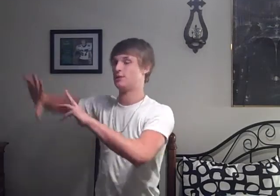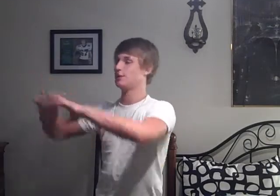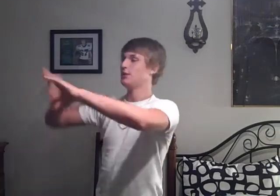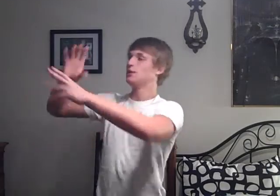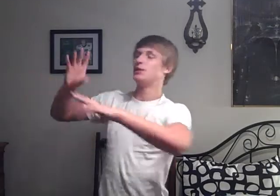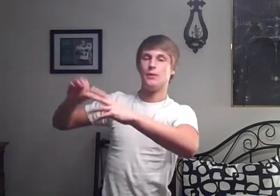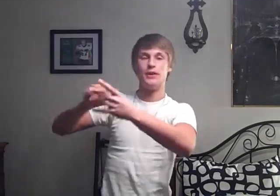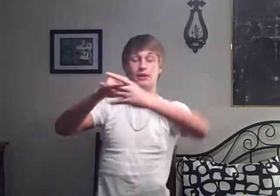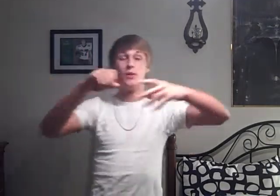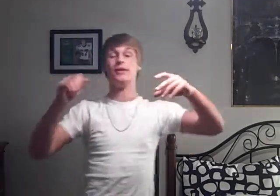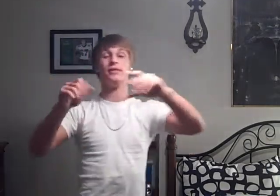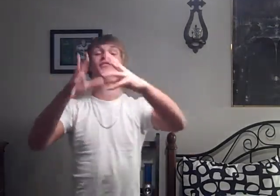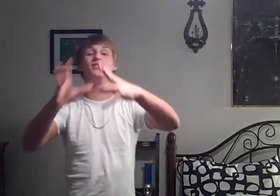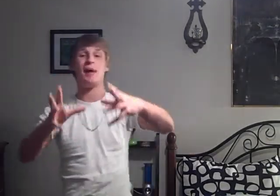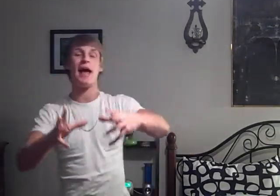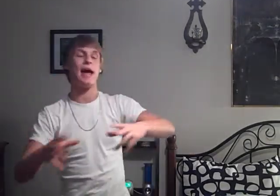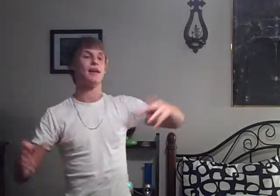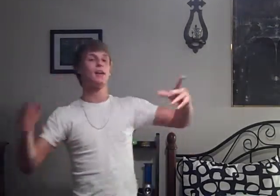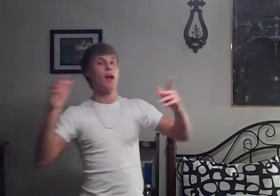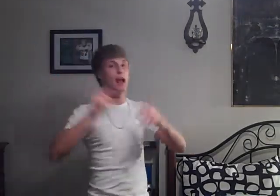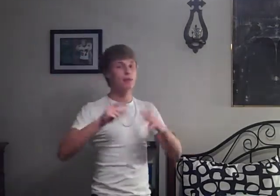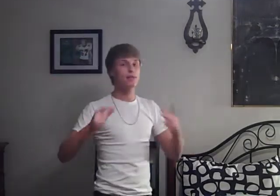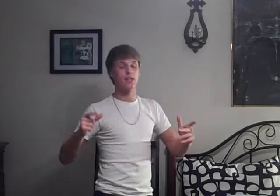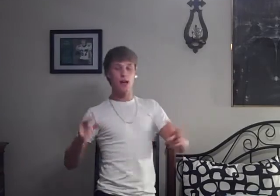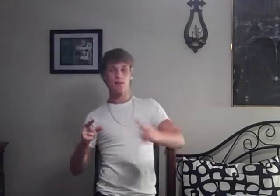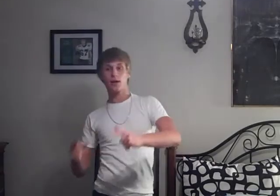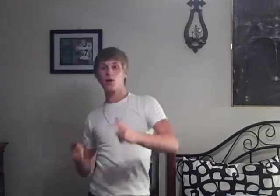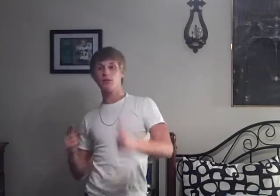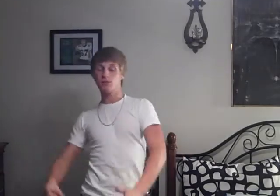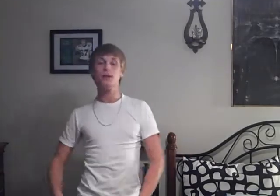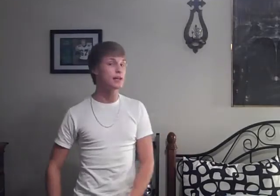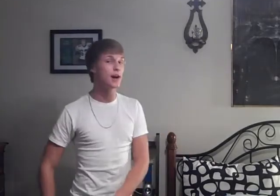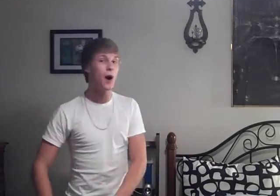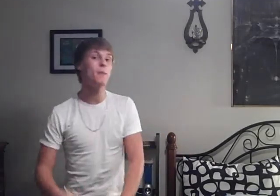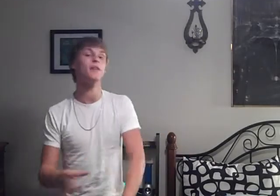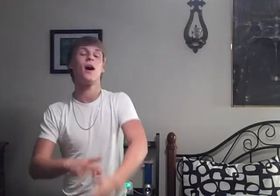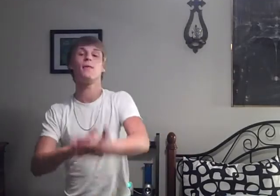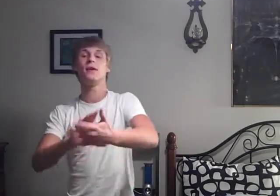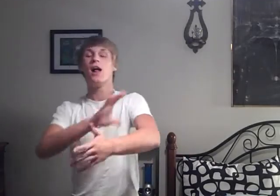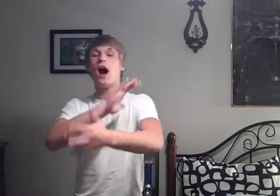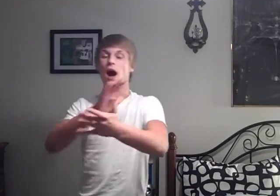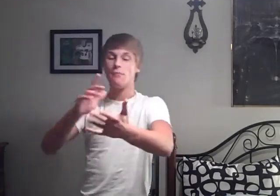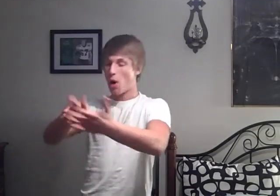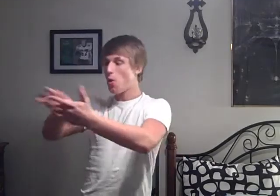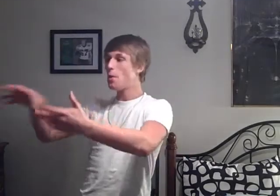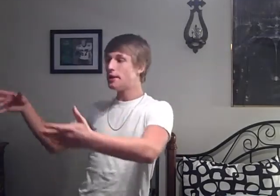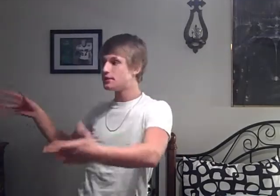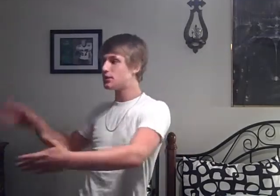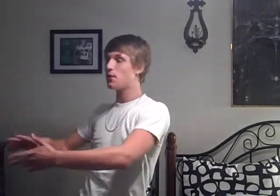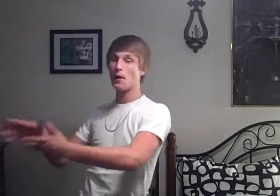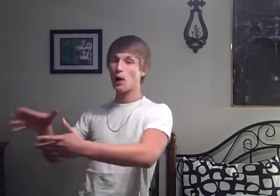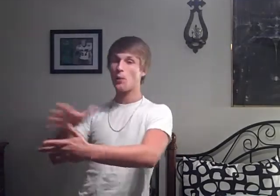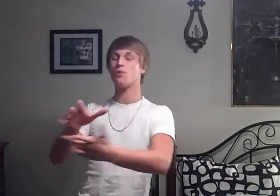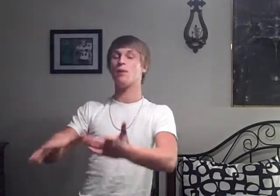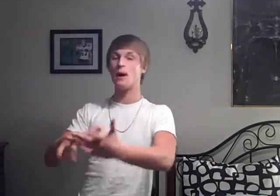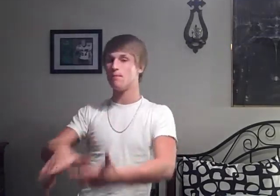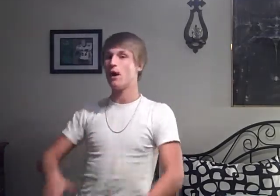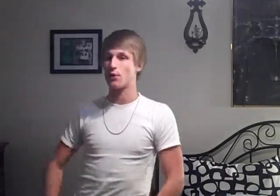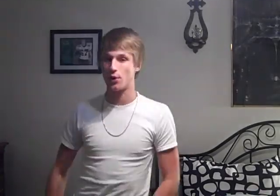No, no, this is bad Every time I'm going freaking Hobby Lobby I'm always in there with my mother